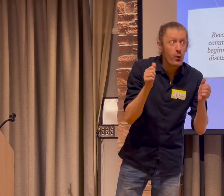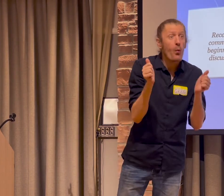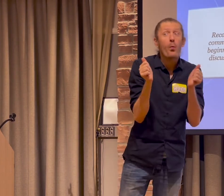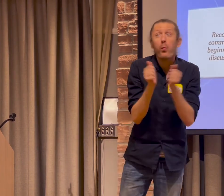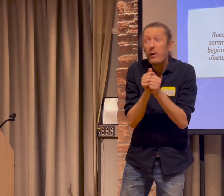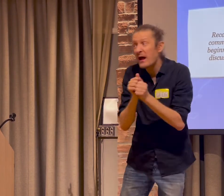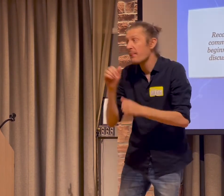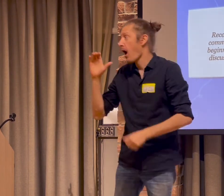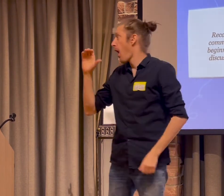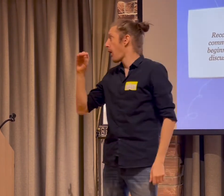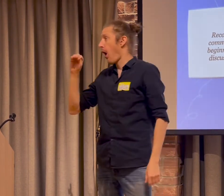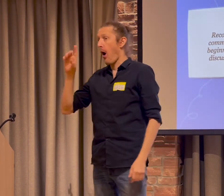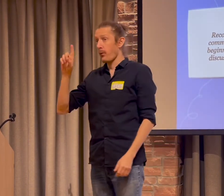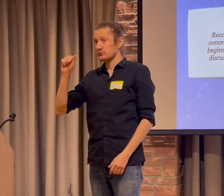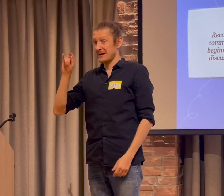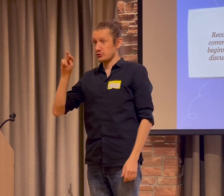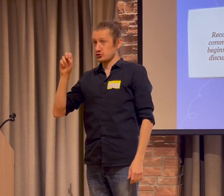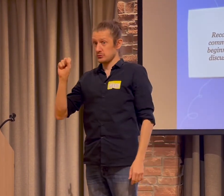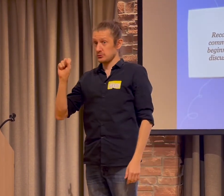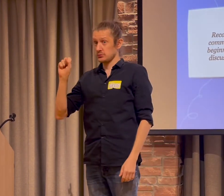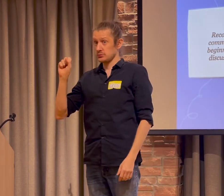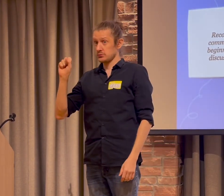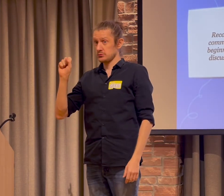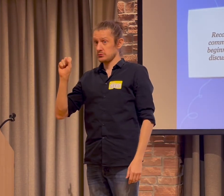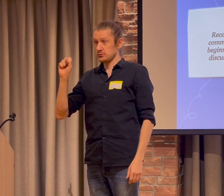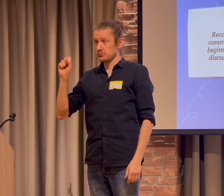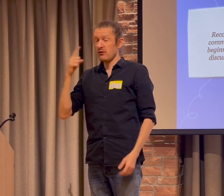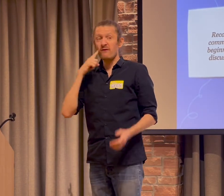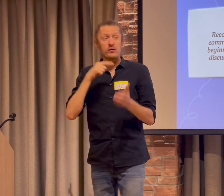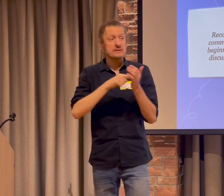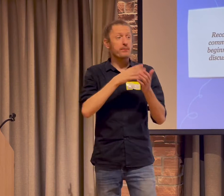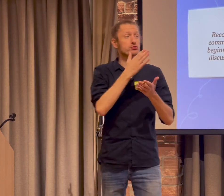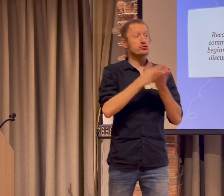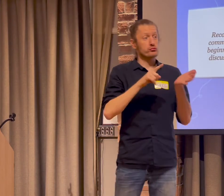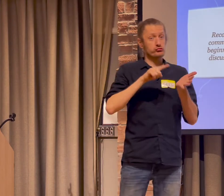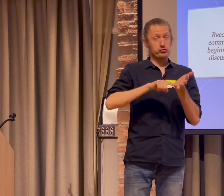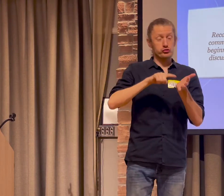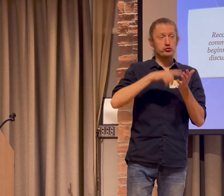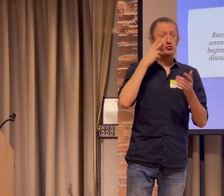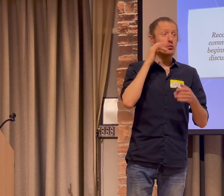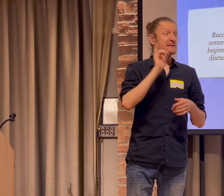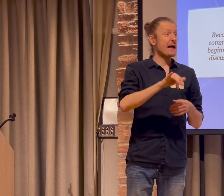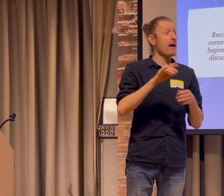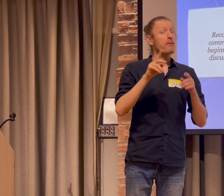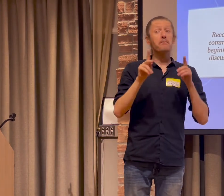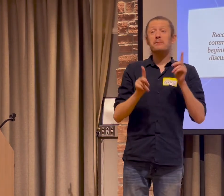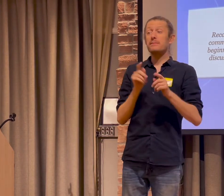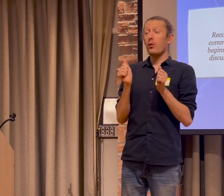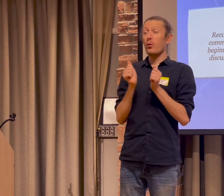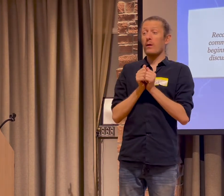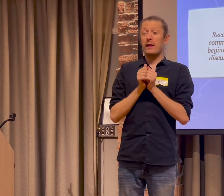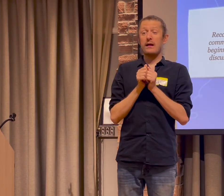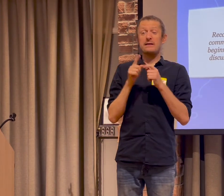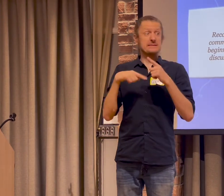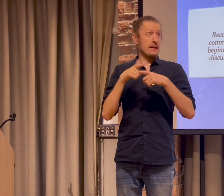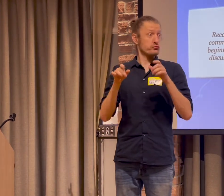Sometimes there's just not equal access to education for DHH people, even with accommodations.